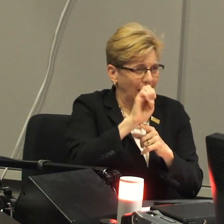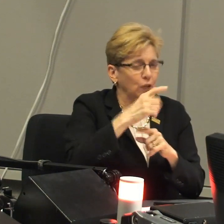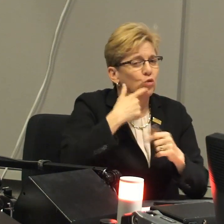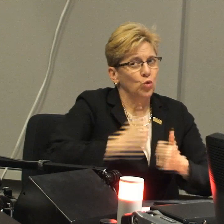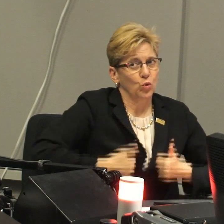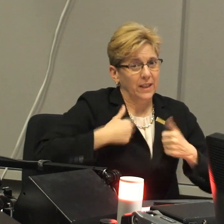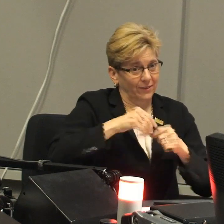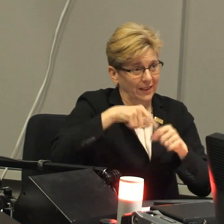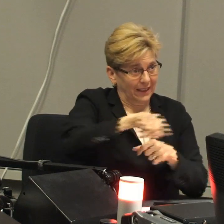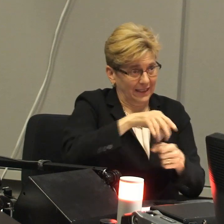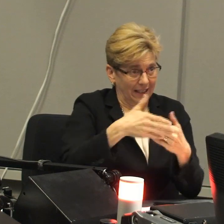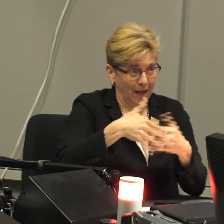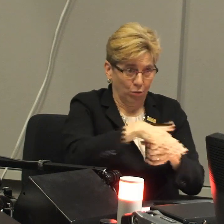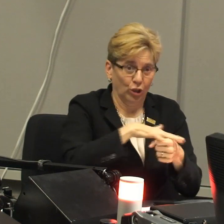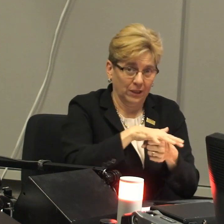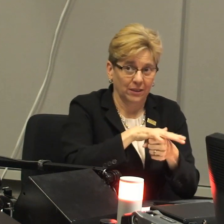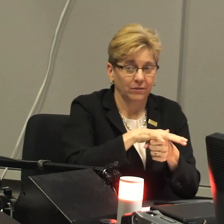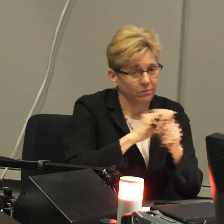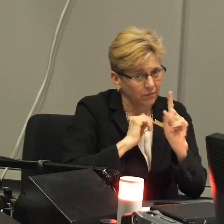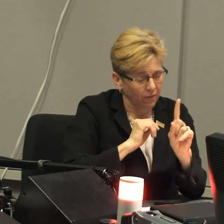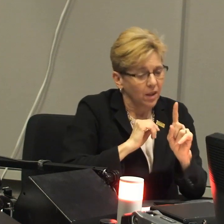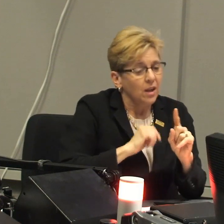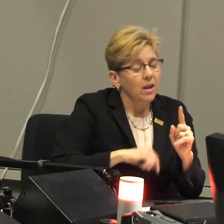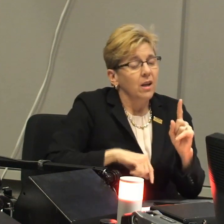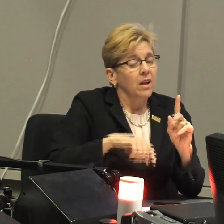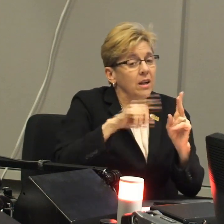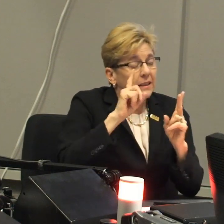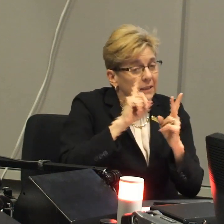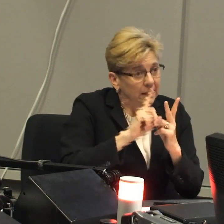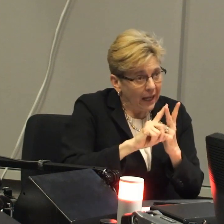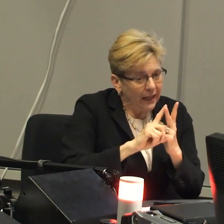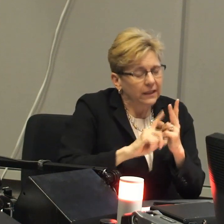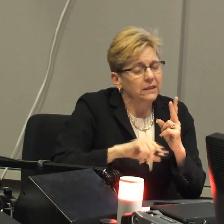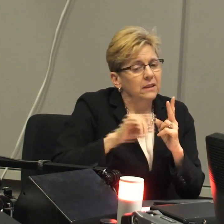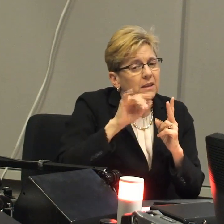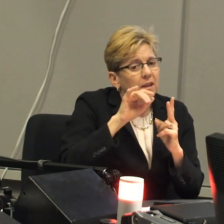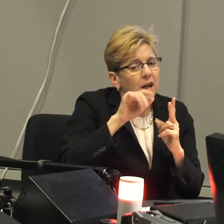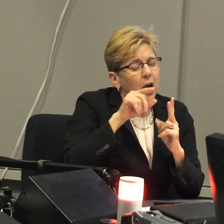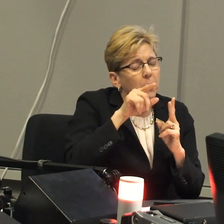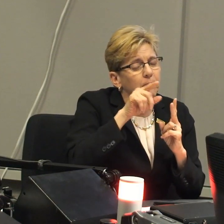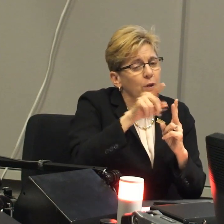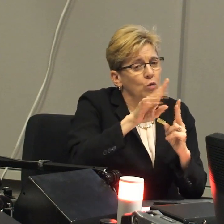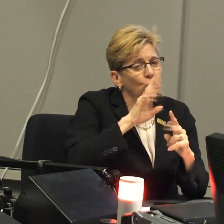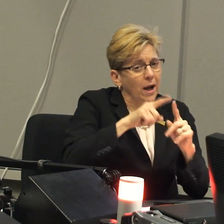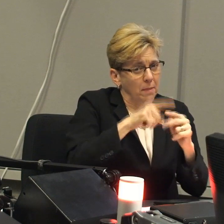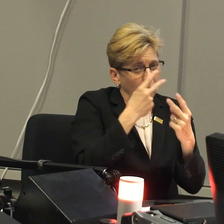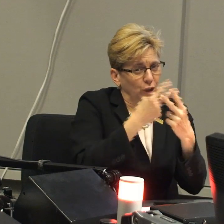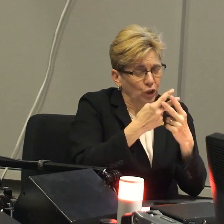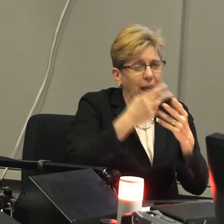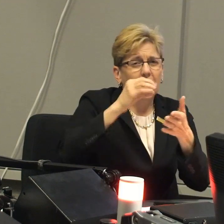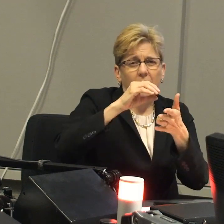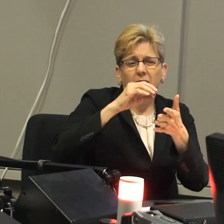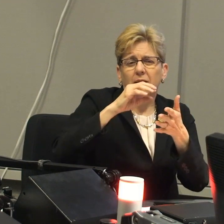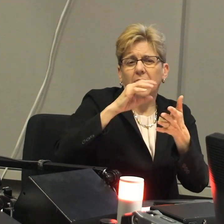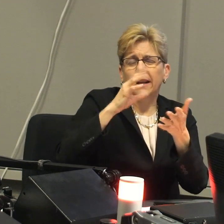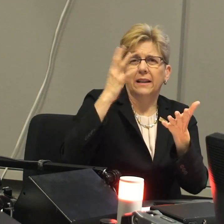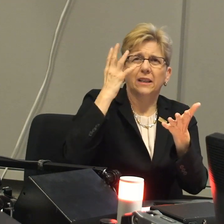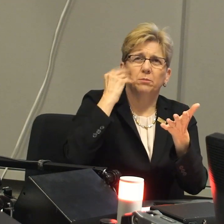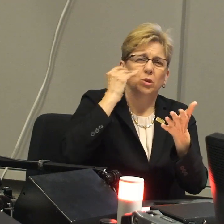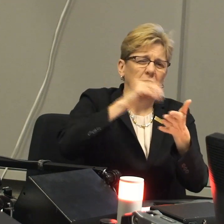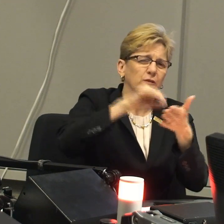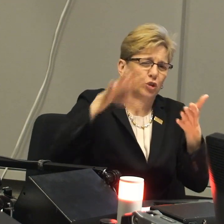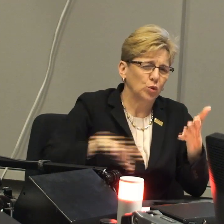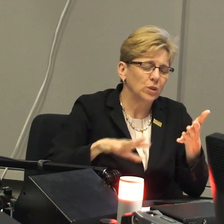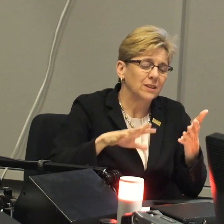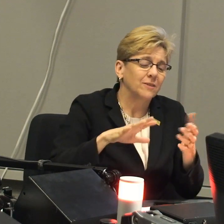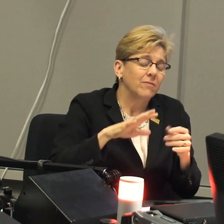We have to be careful not to overgeneralize who lives in the community around us. Secondly, I wanted to say, if you talk about that